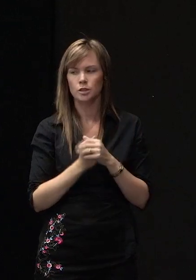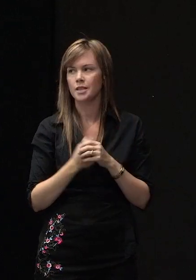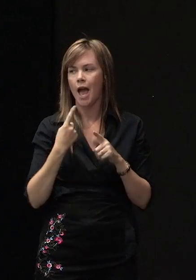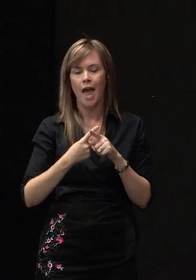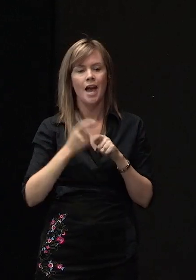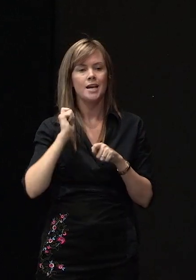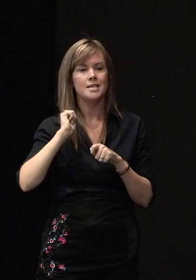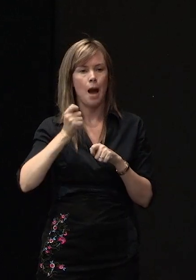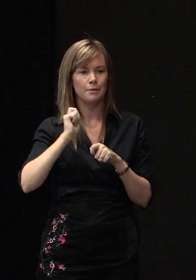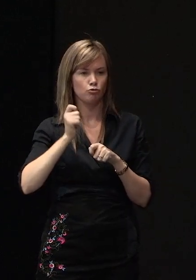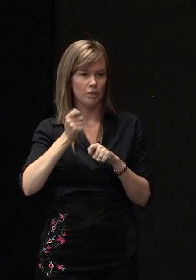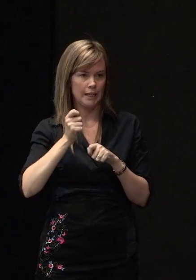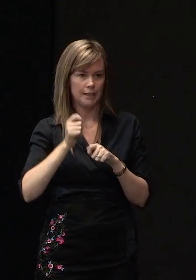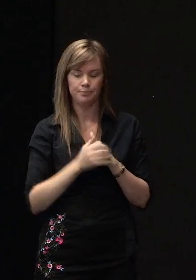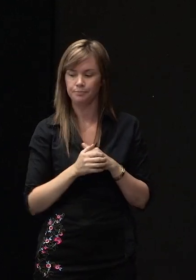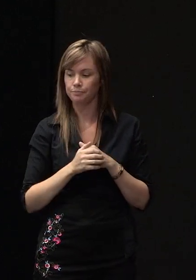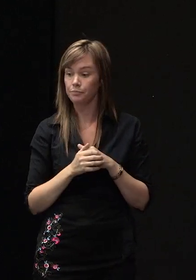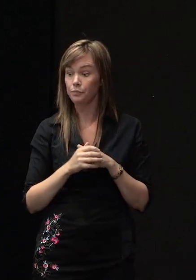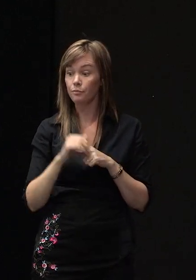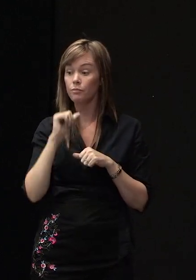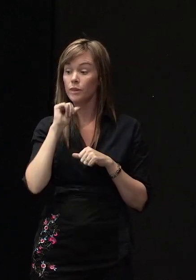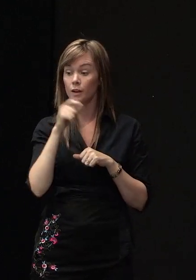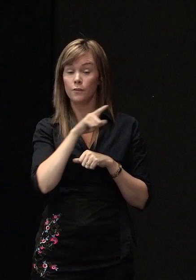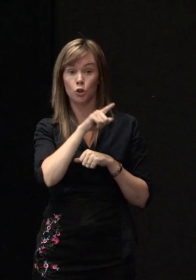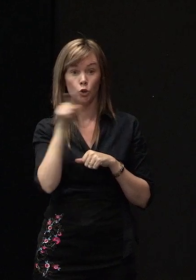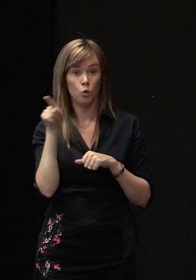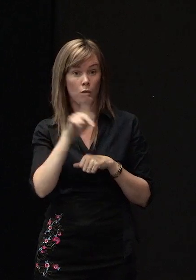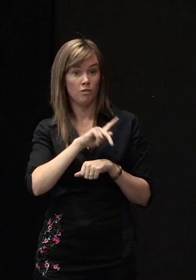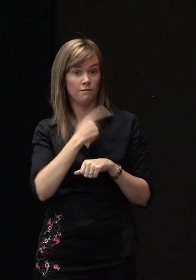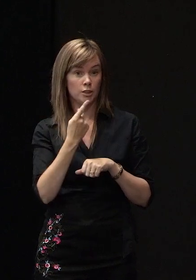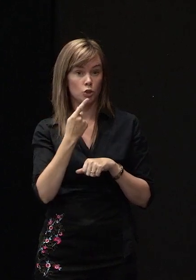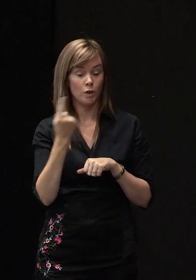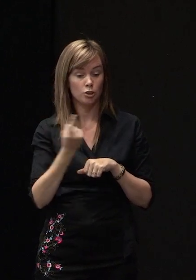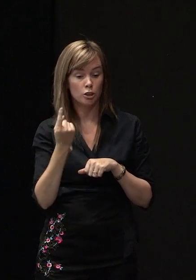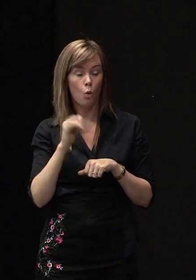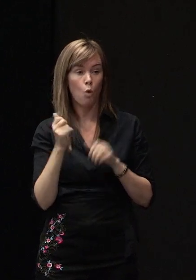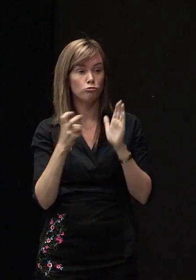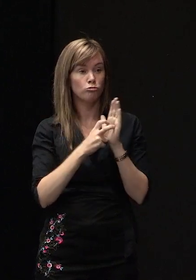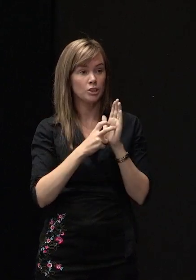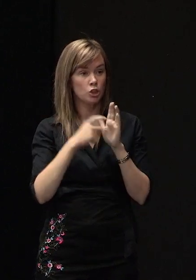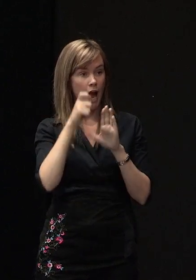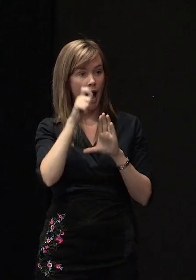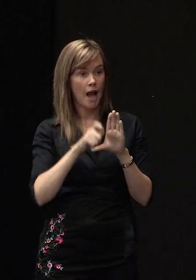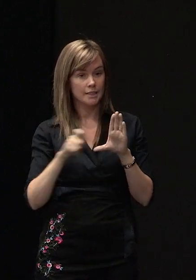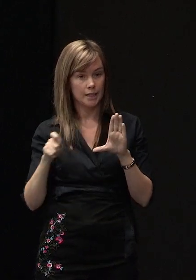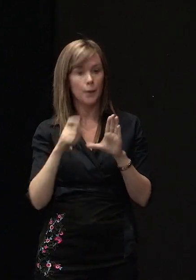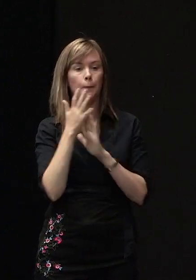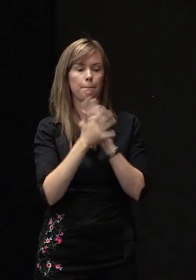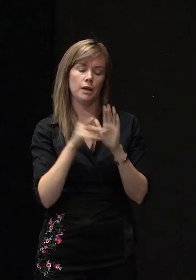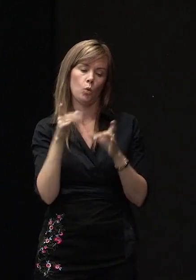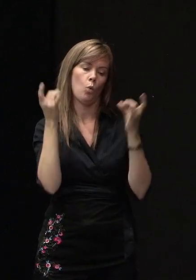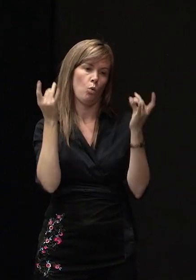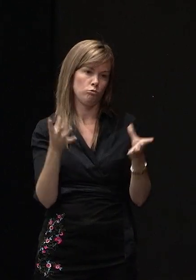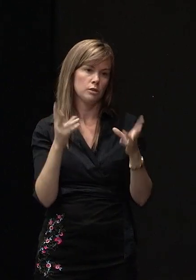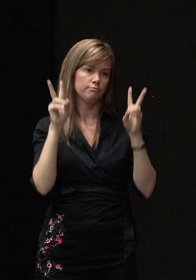carpentry. Now if you're a chartered professional engineer or a registered architect you are already deemed